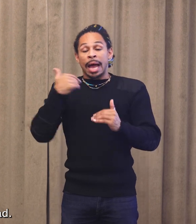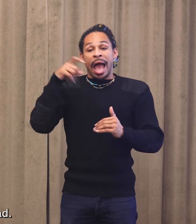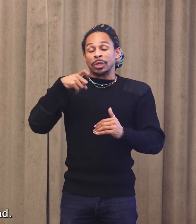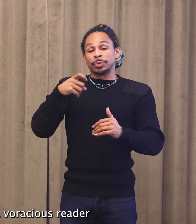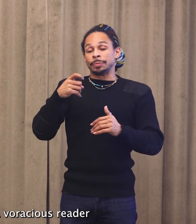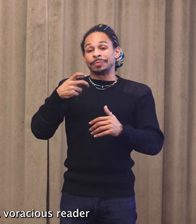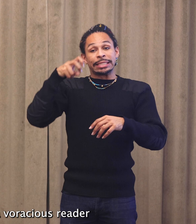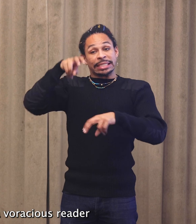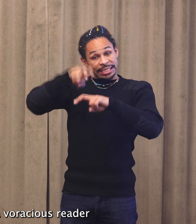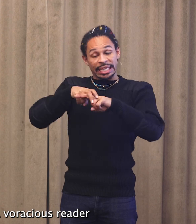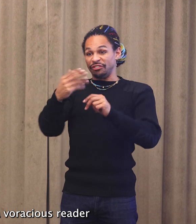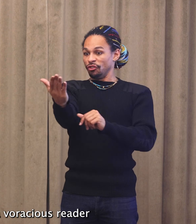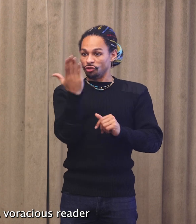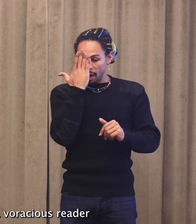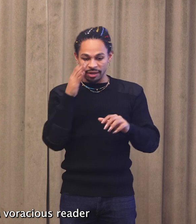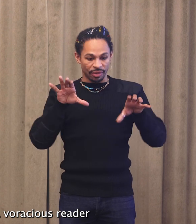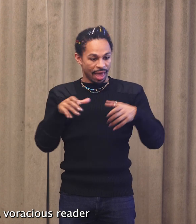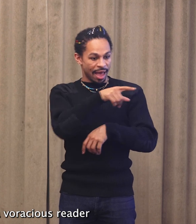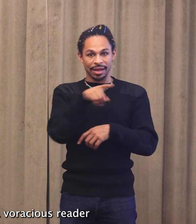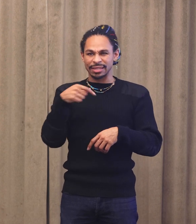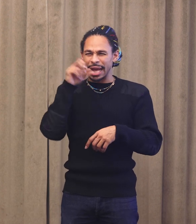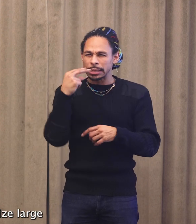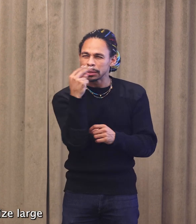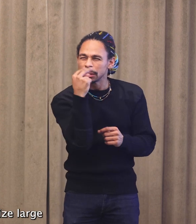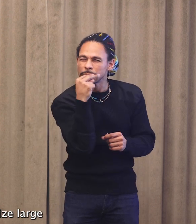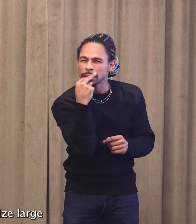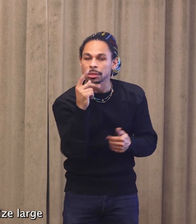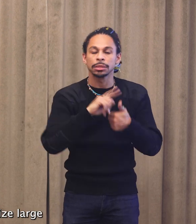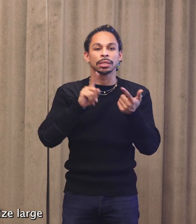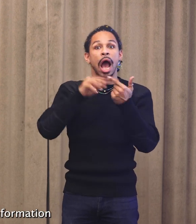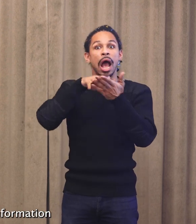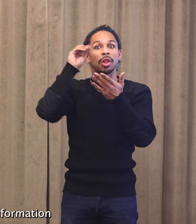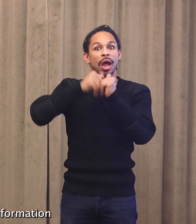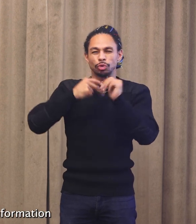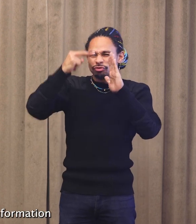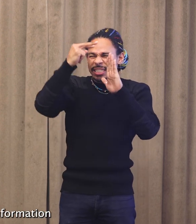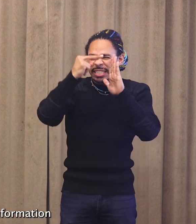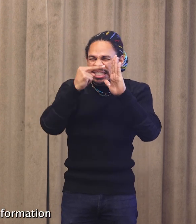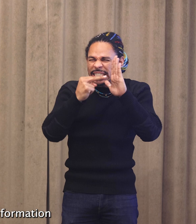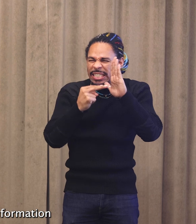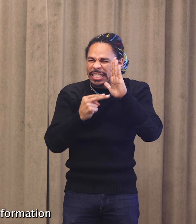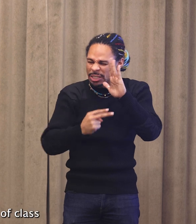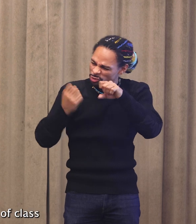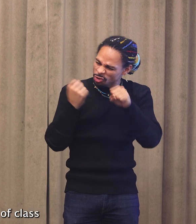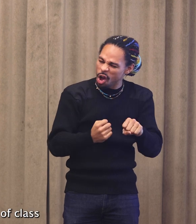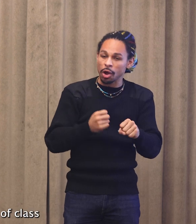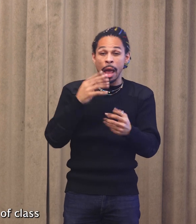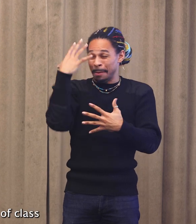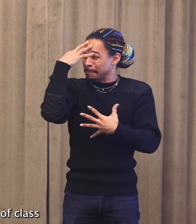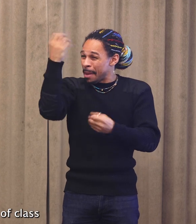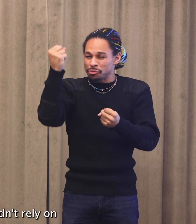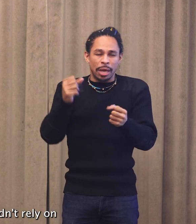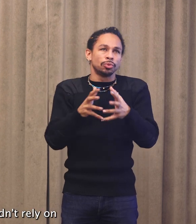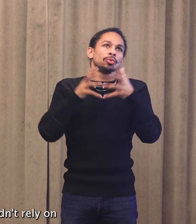read, and I learned to be a voracious reader and memorize large volumes of information in advance